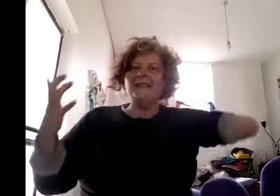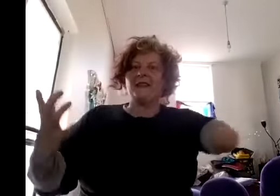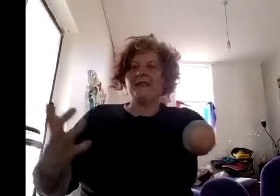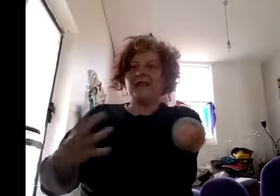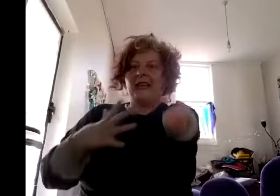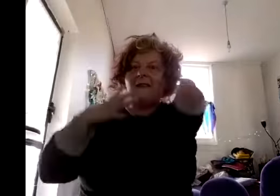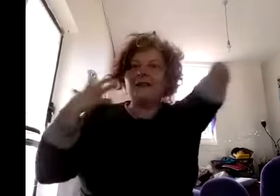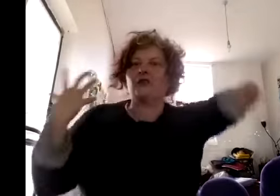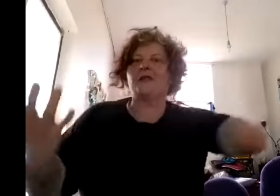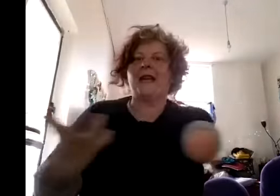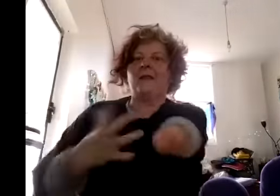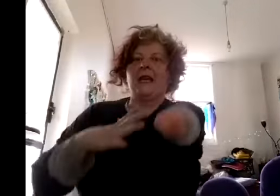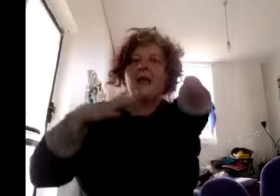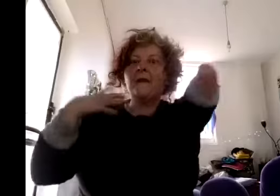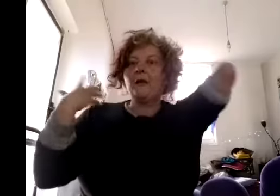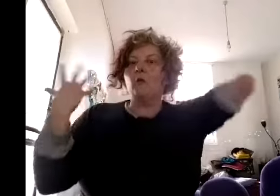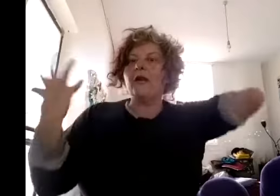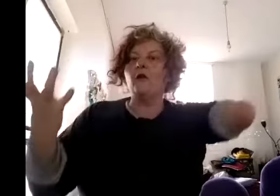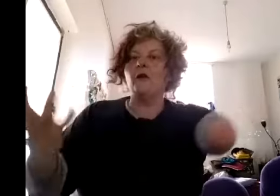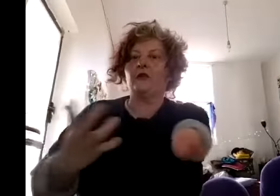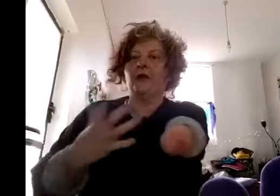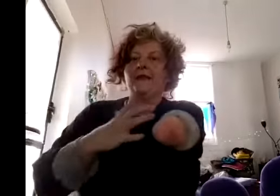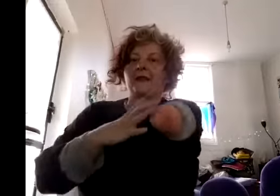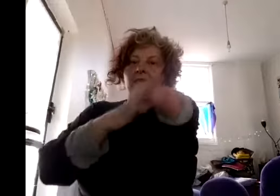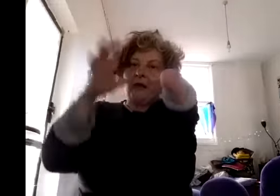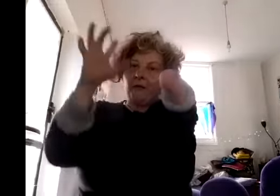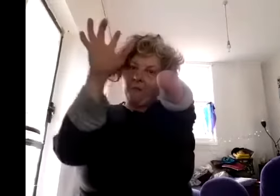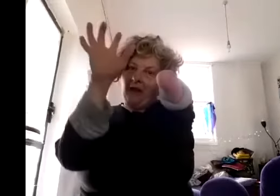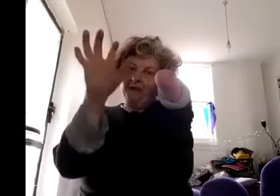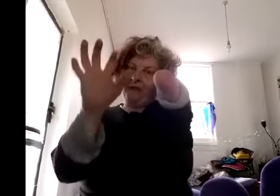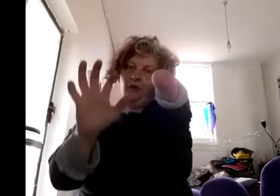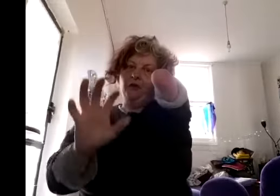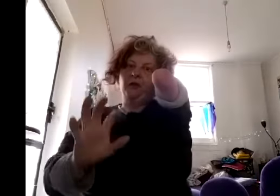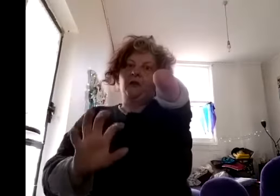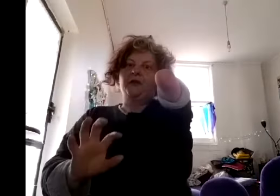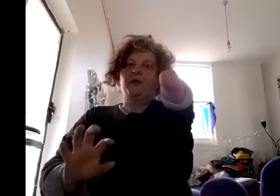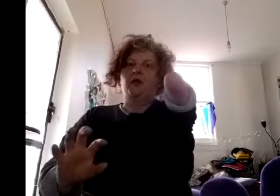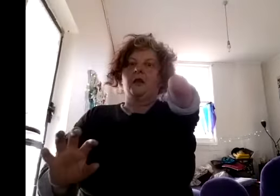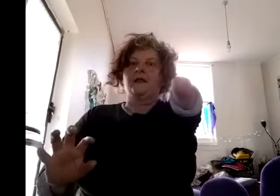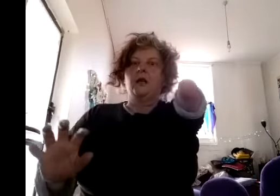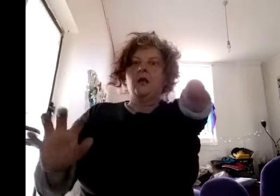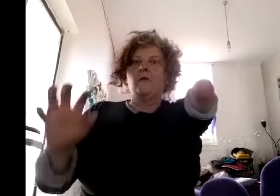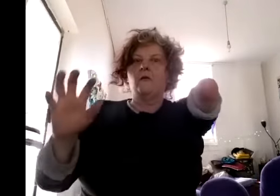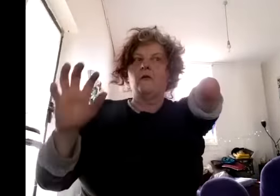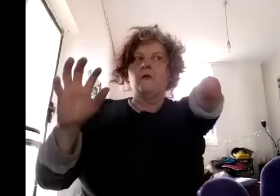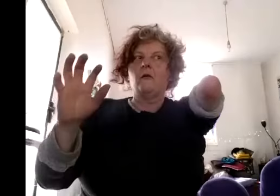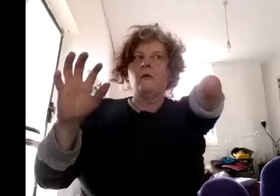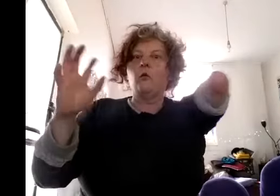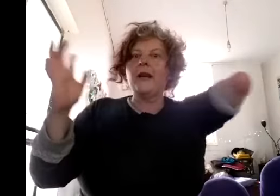to get the shows happening that we all enjoy ourselves that we have a balance of views across the shows what happens